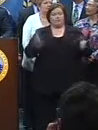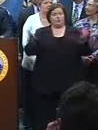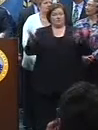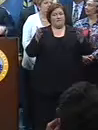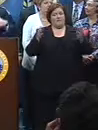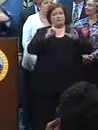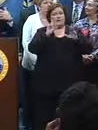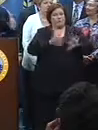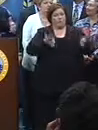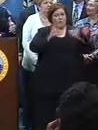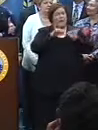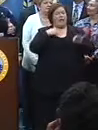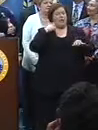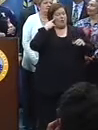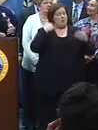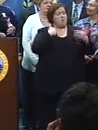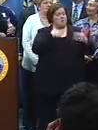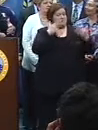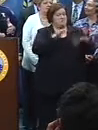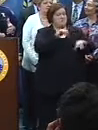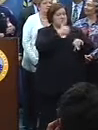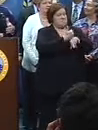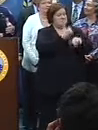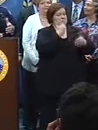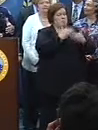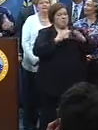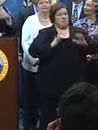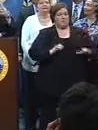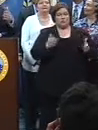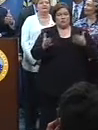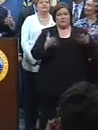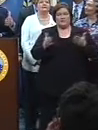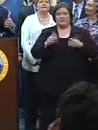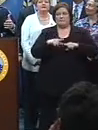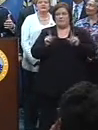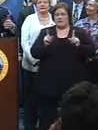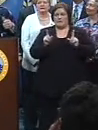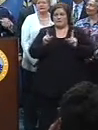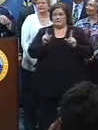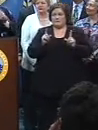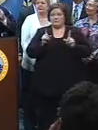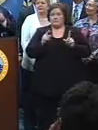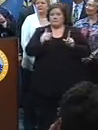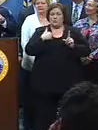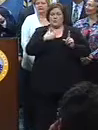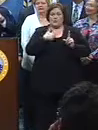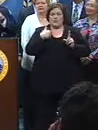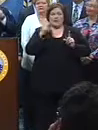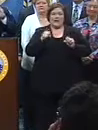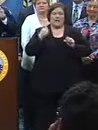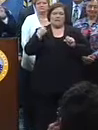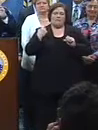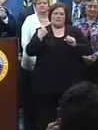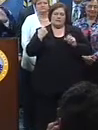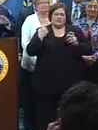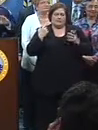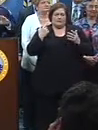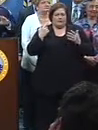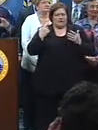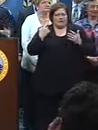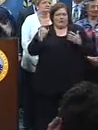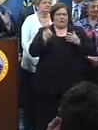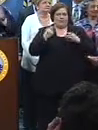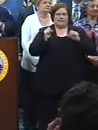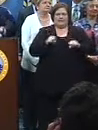And I told him I thought we had that part. But having said that, we can always be really better